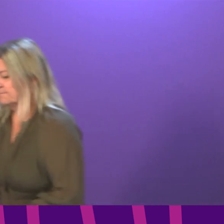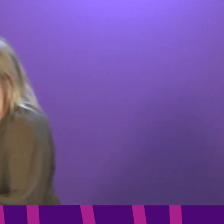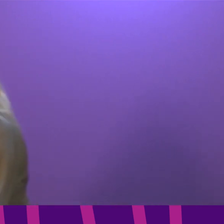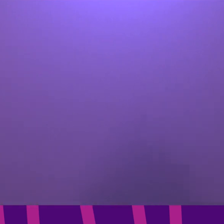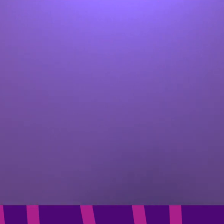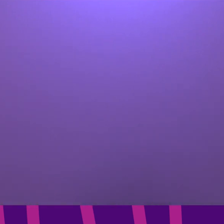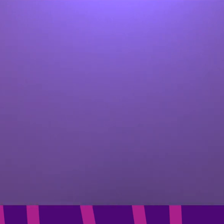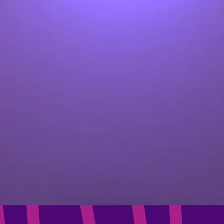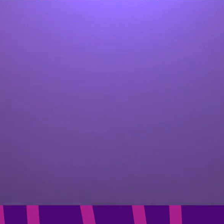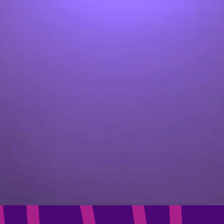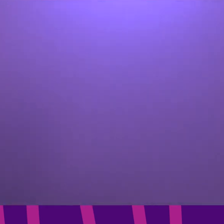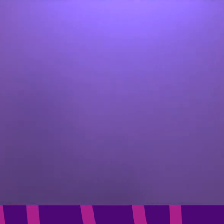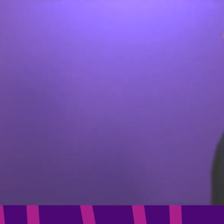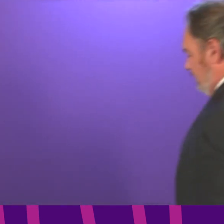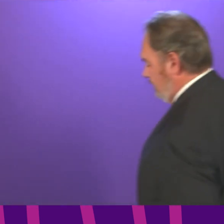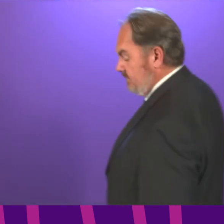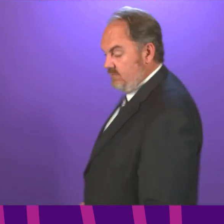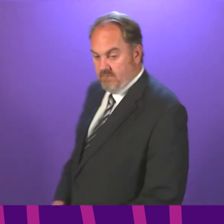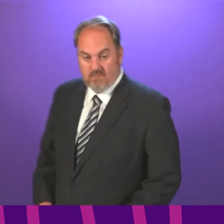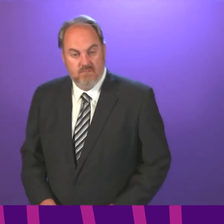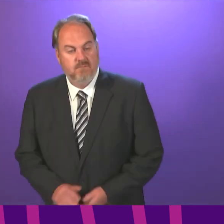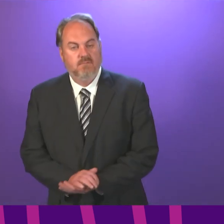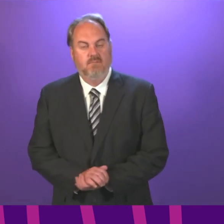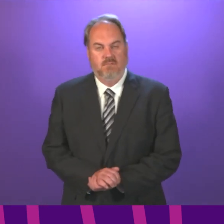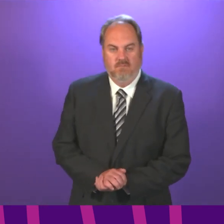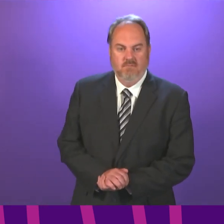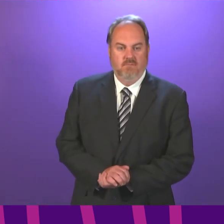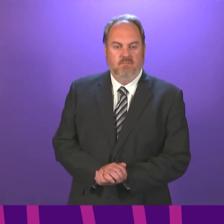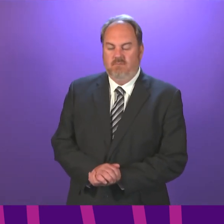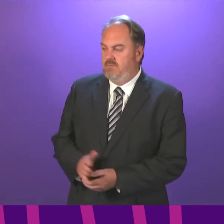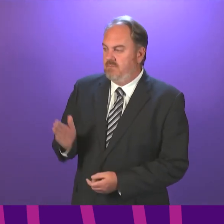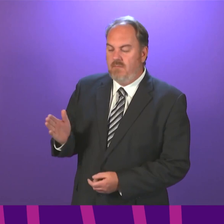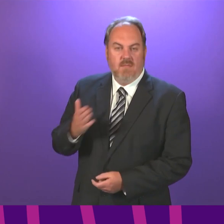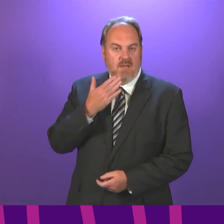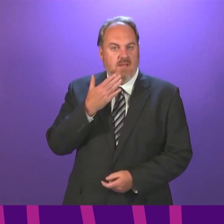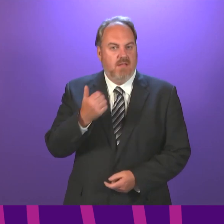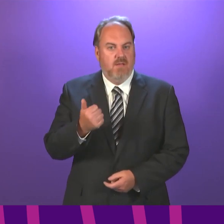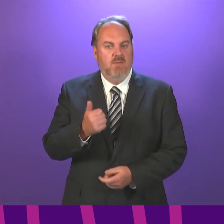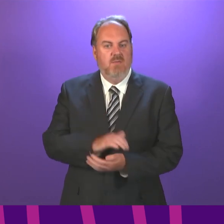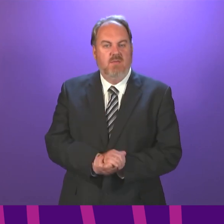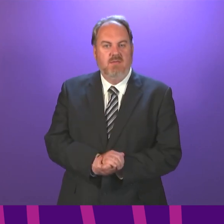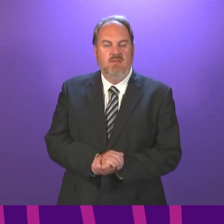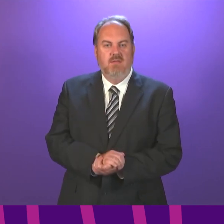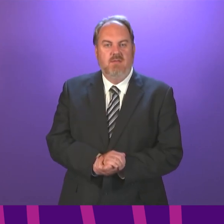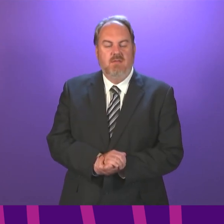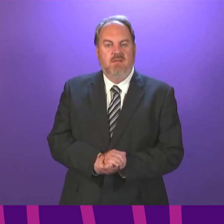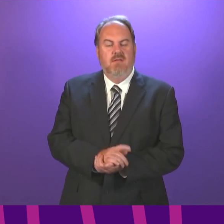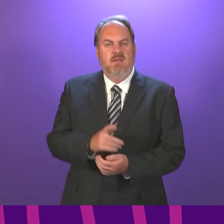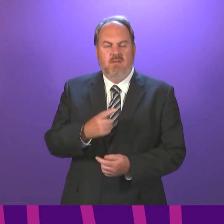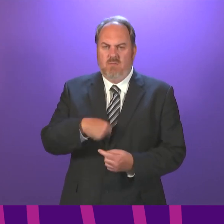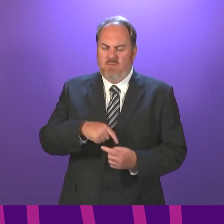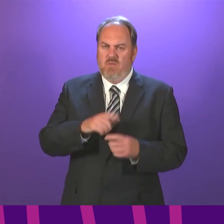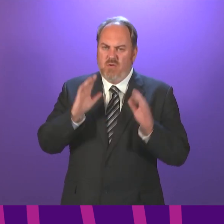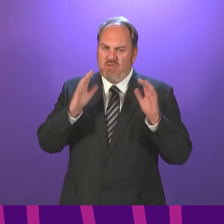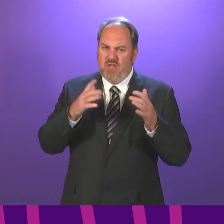Meghan Gallacher to be followed by Jim Fairley. Jim Fairley Thank you, Presiding Officer. Parties have raised concerns